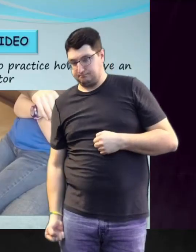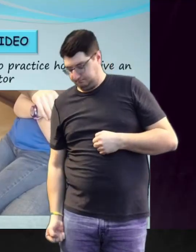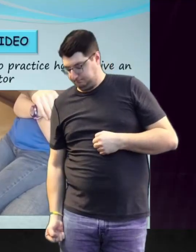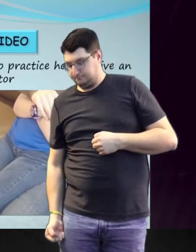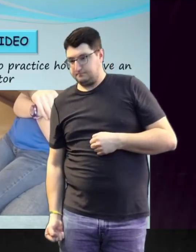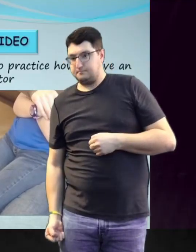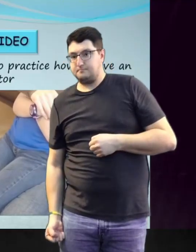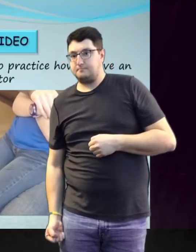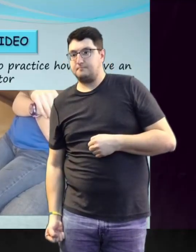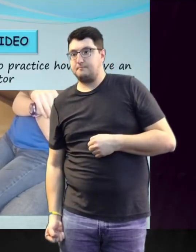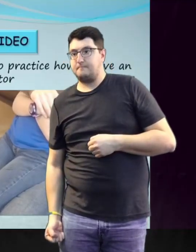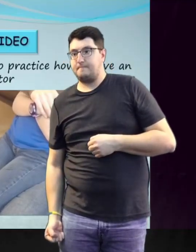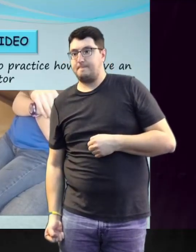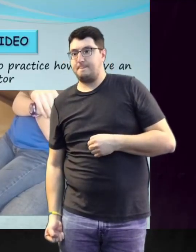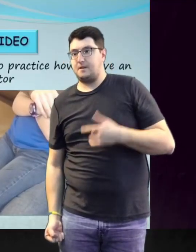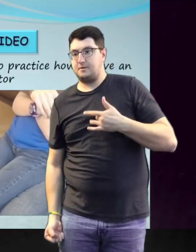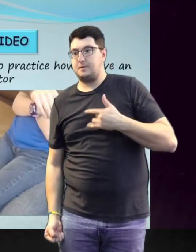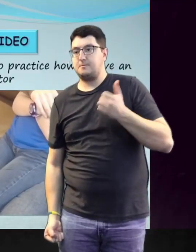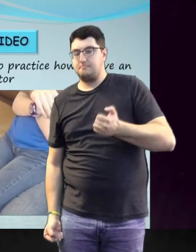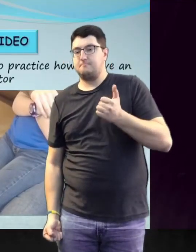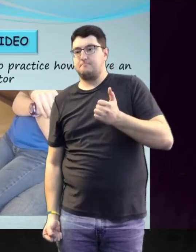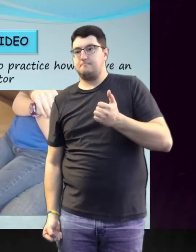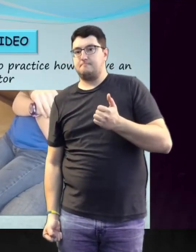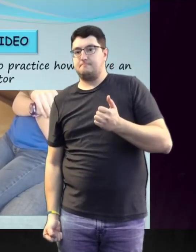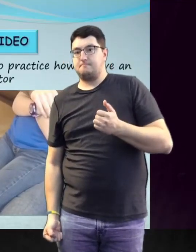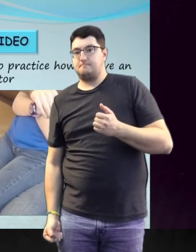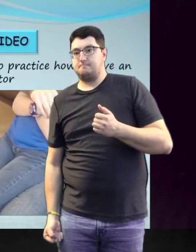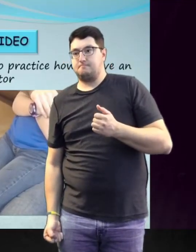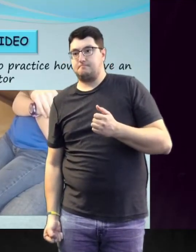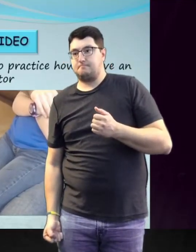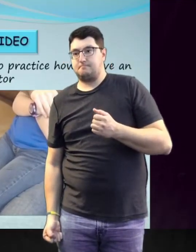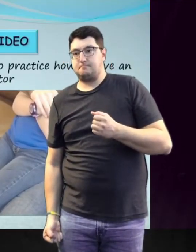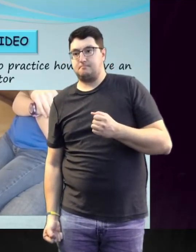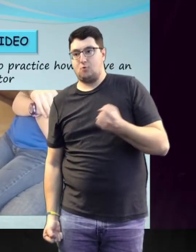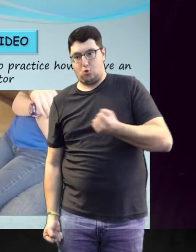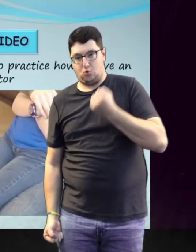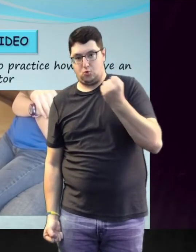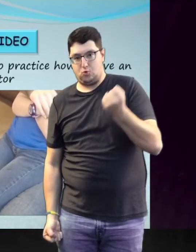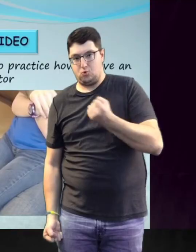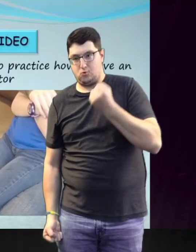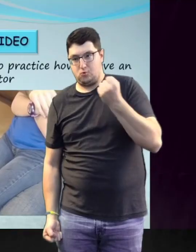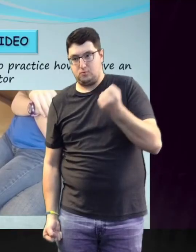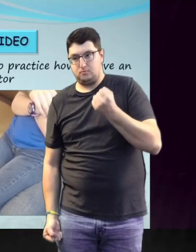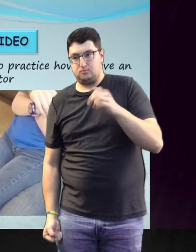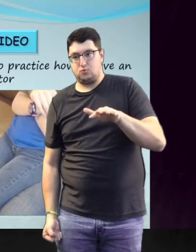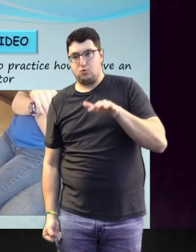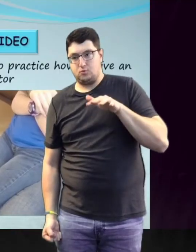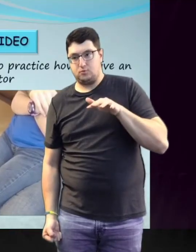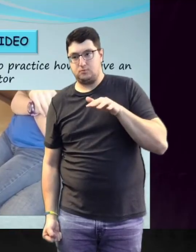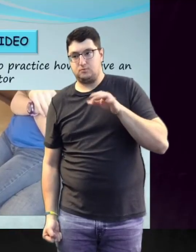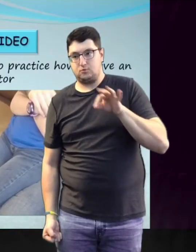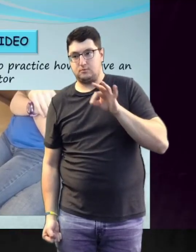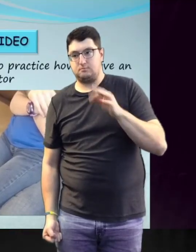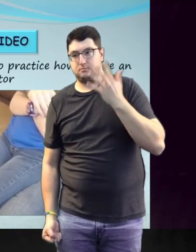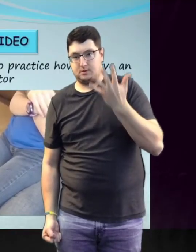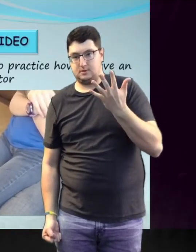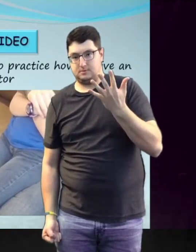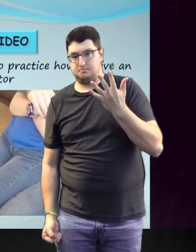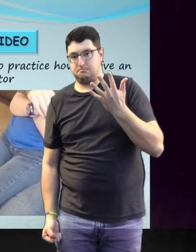Firmly press the orange tip into the outer middle thigh until you hear it click. Then hold in place for a slow